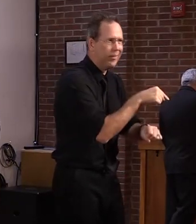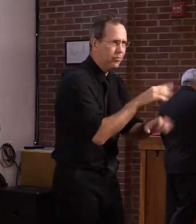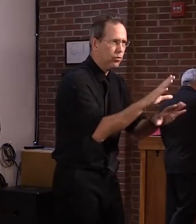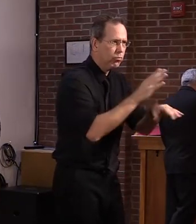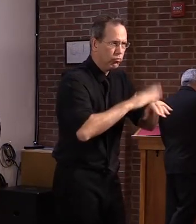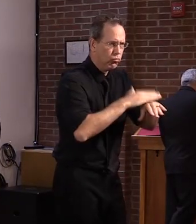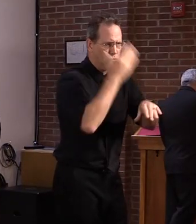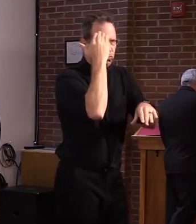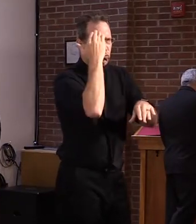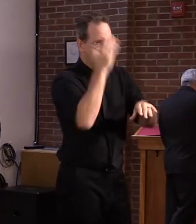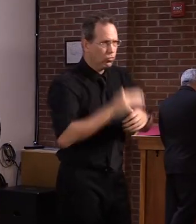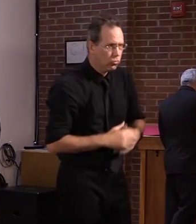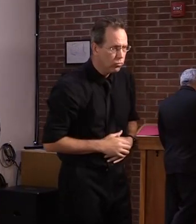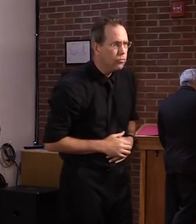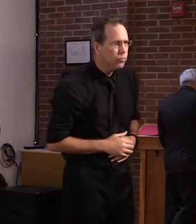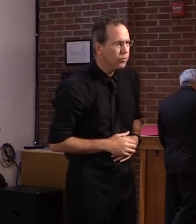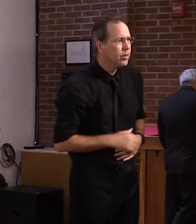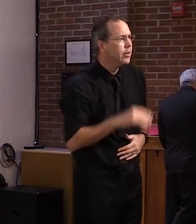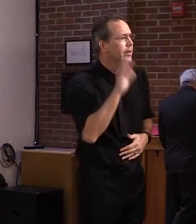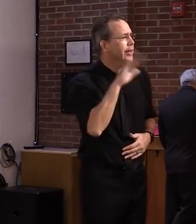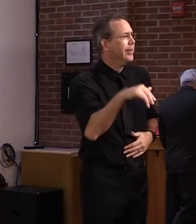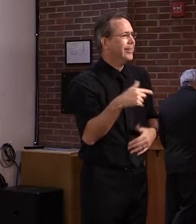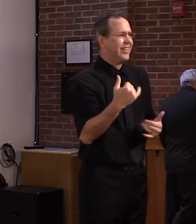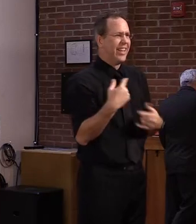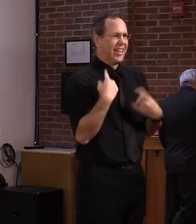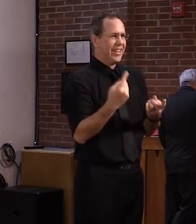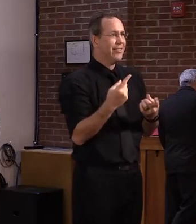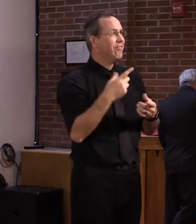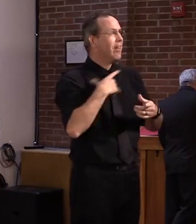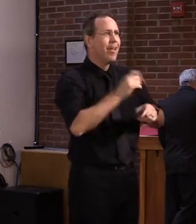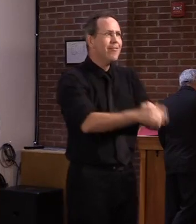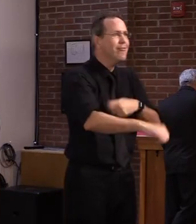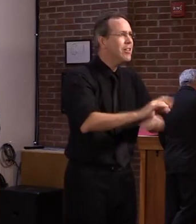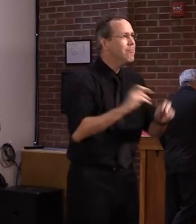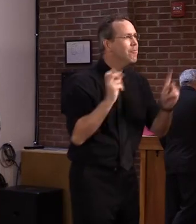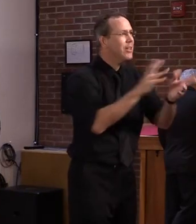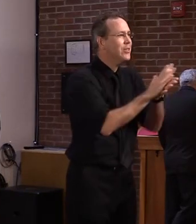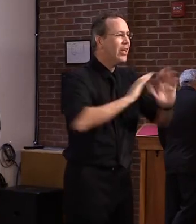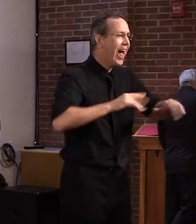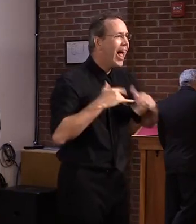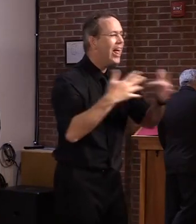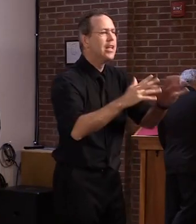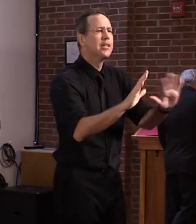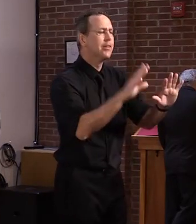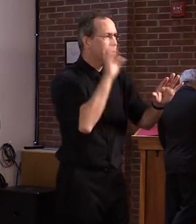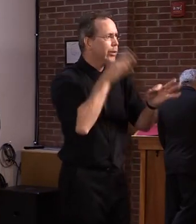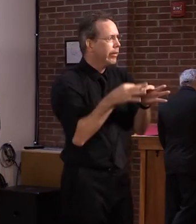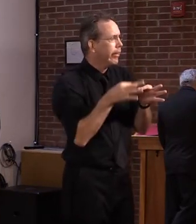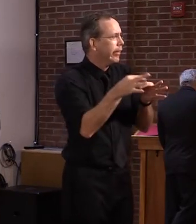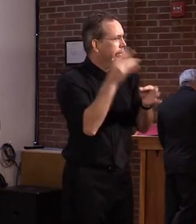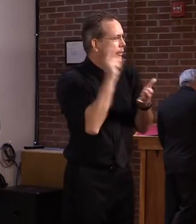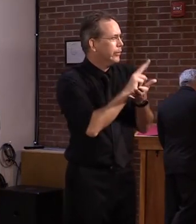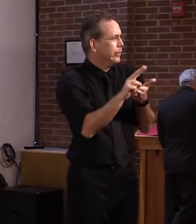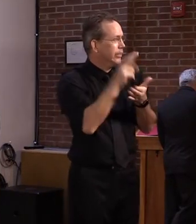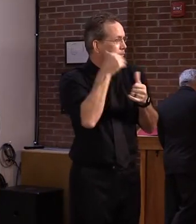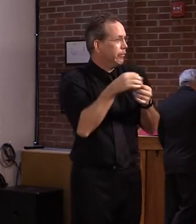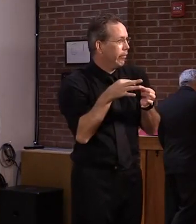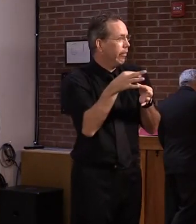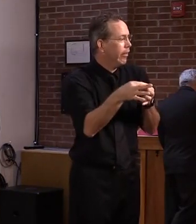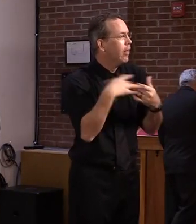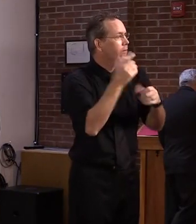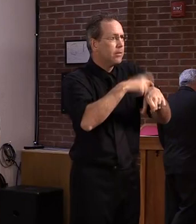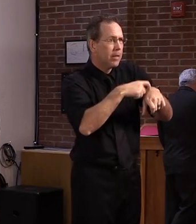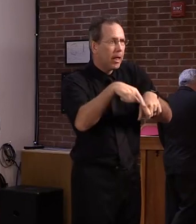By pushing out the start date, we hope everyone can make the most of the extra two weeks in order to do it safely,